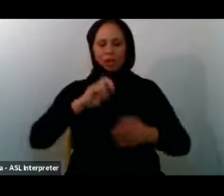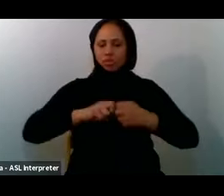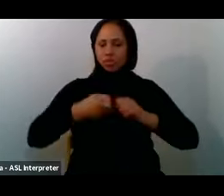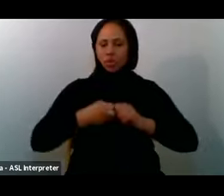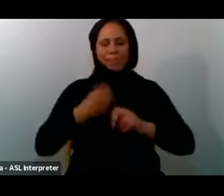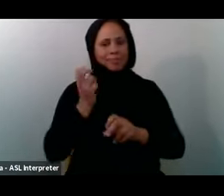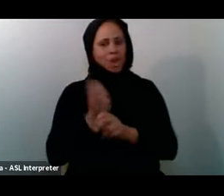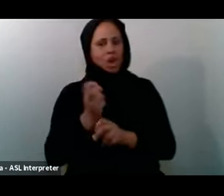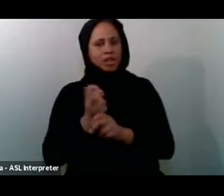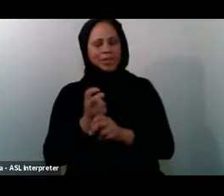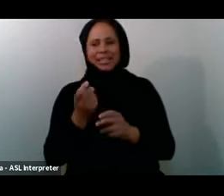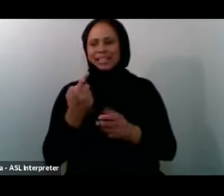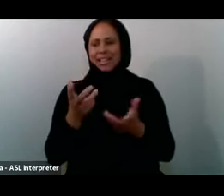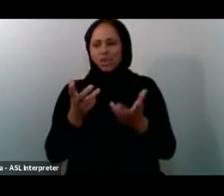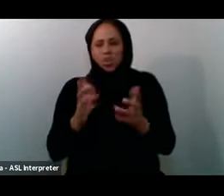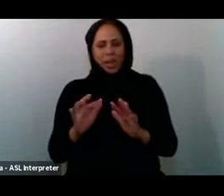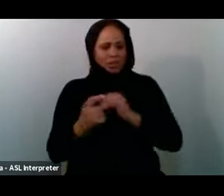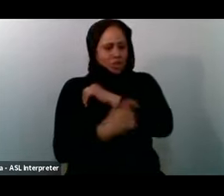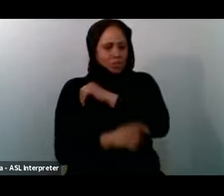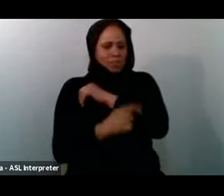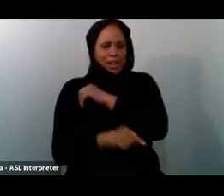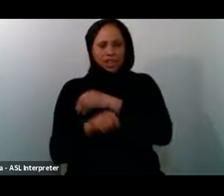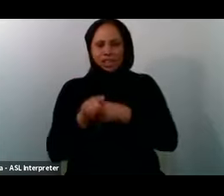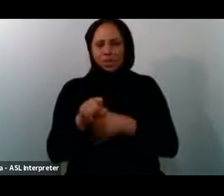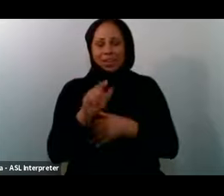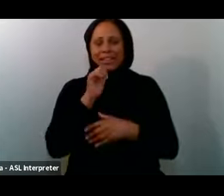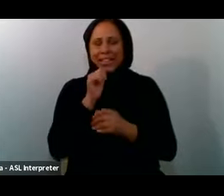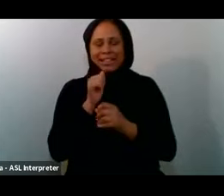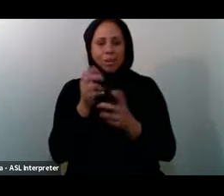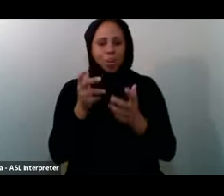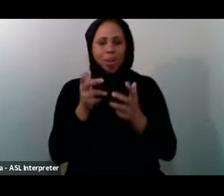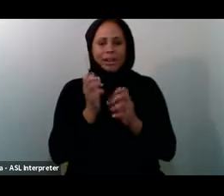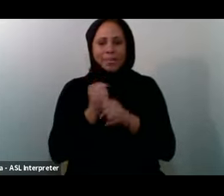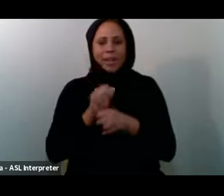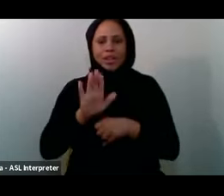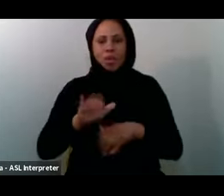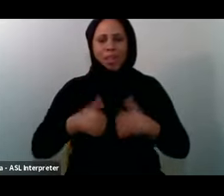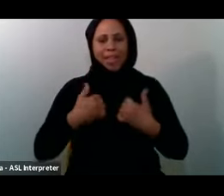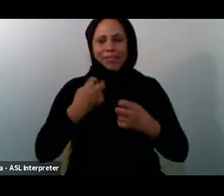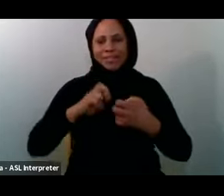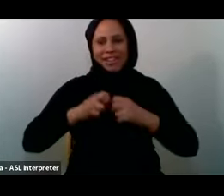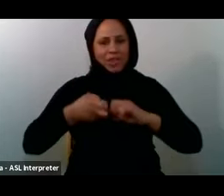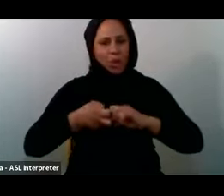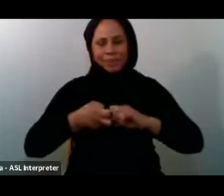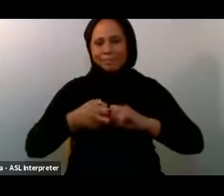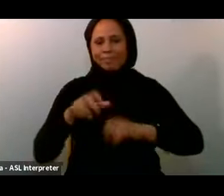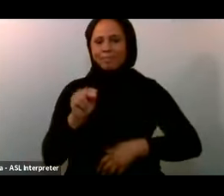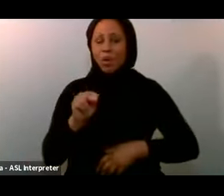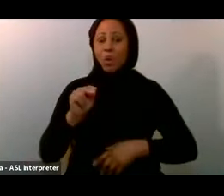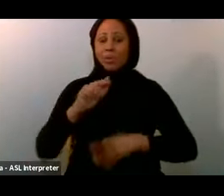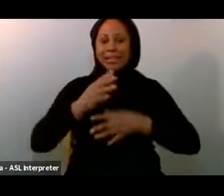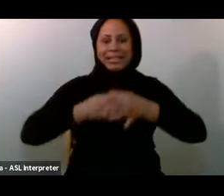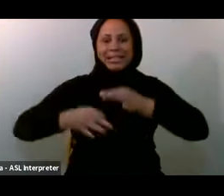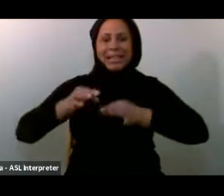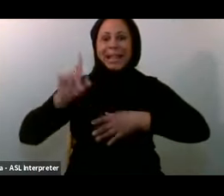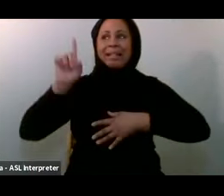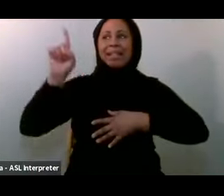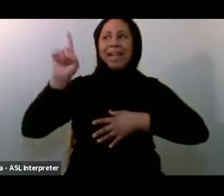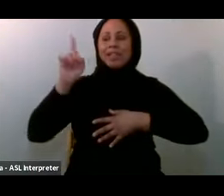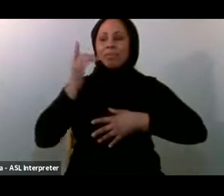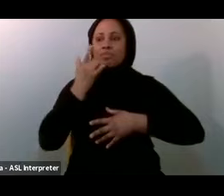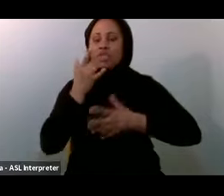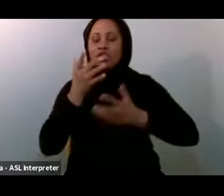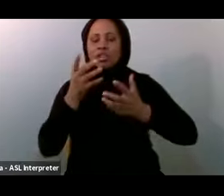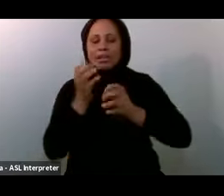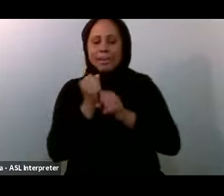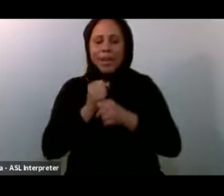to punish you Allah doesn't desire To make life Difficult for you Rather Allah subhanahu wa ta'ala Wants to make life Easy for